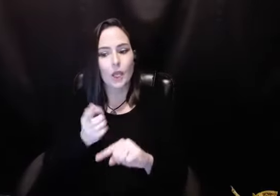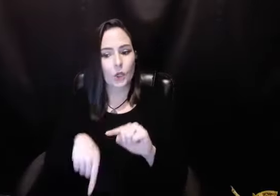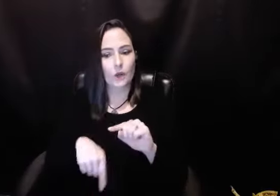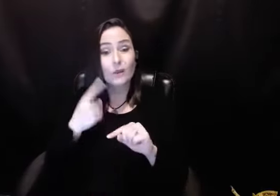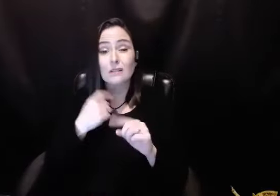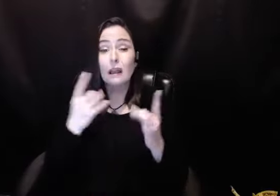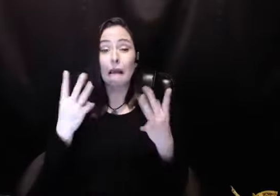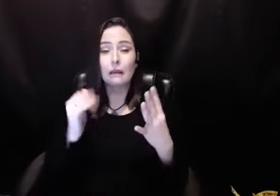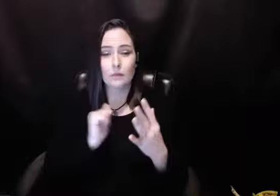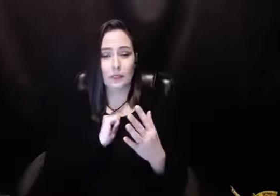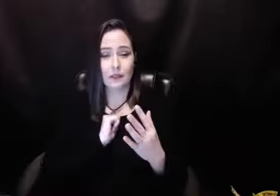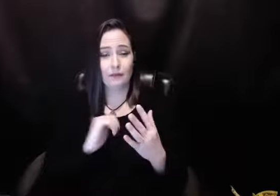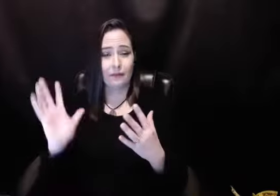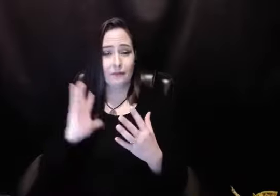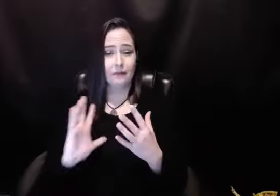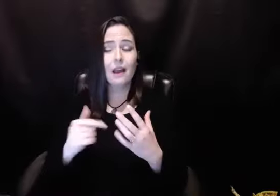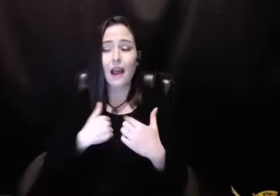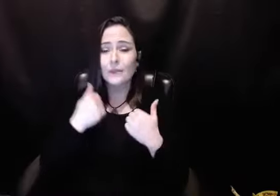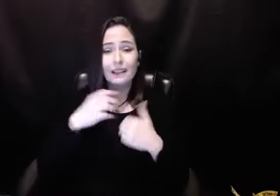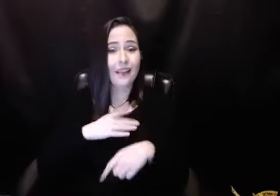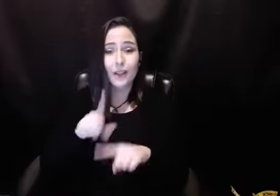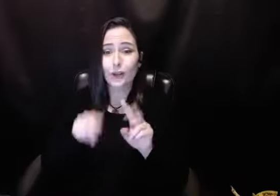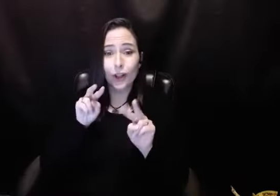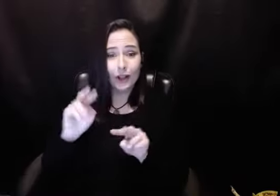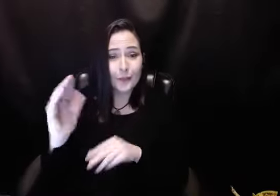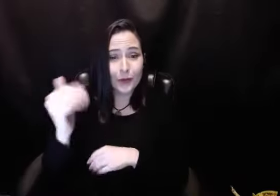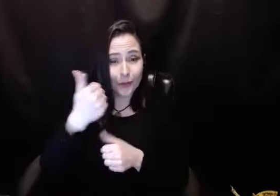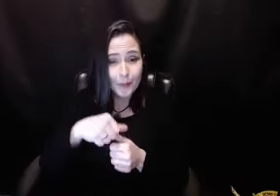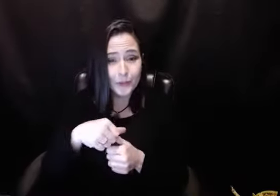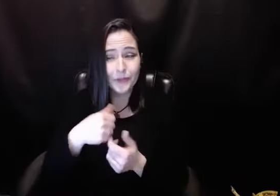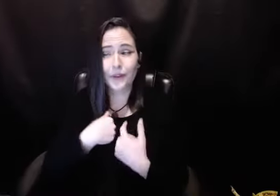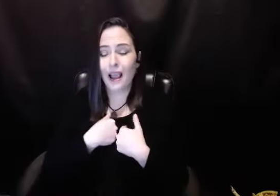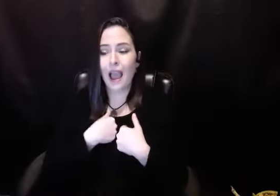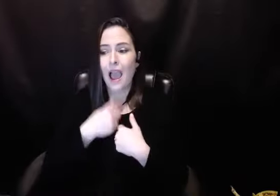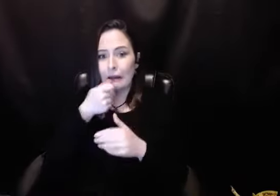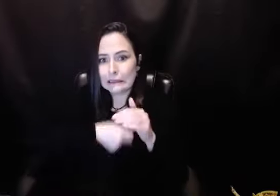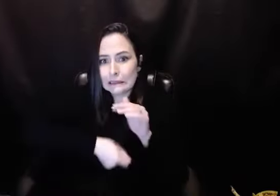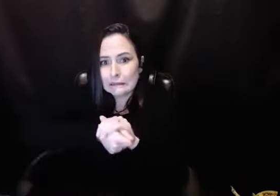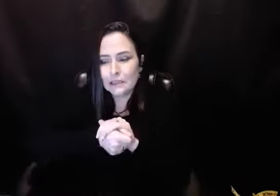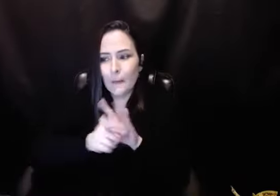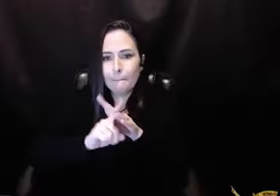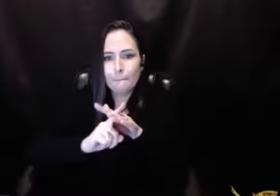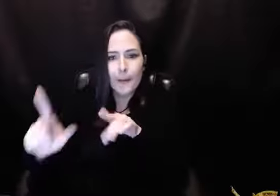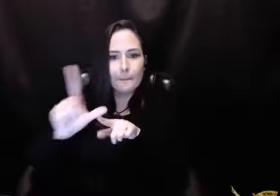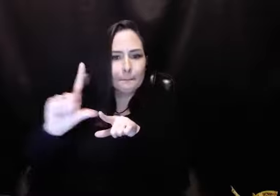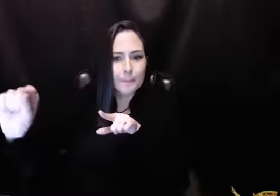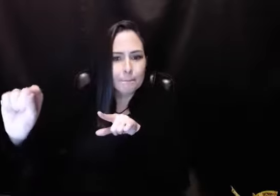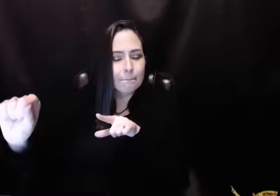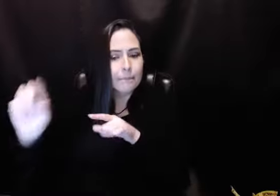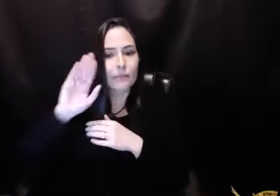worked those steps, I could not be who I was because I hated who I was. I was the guy that couldn't look at himself in the